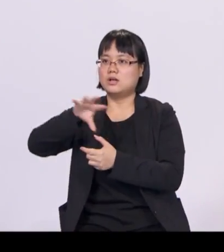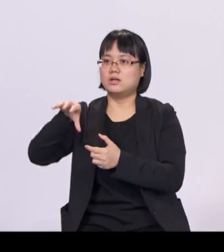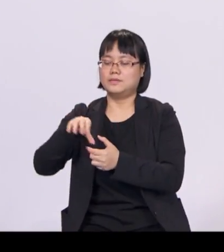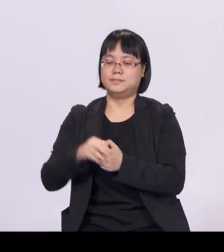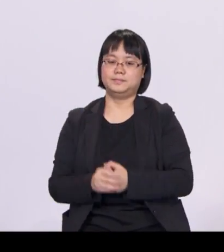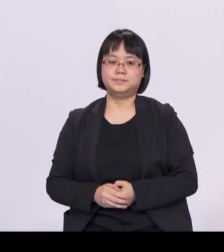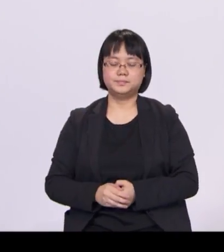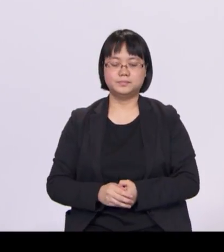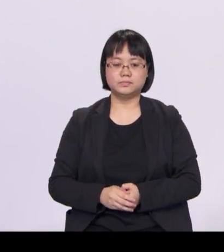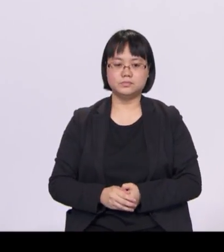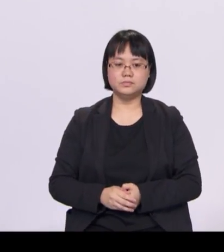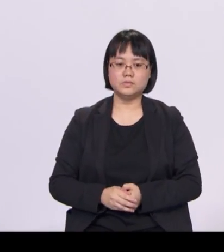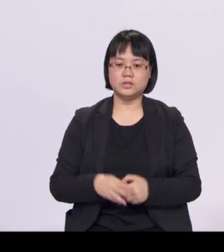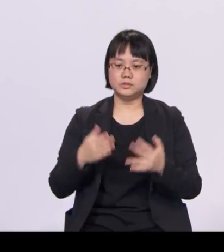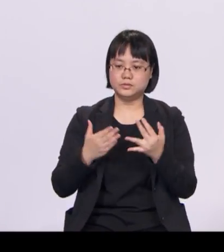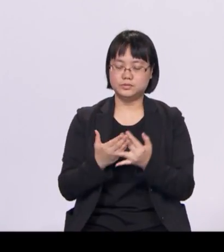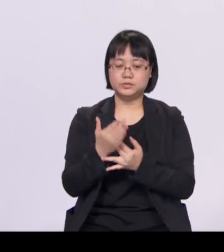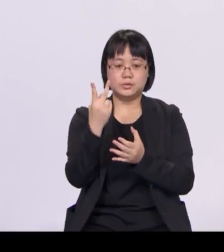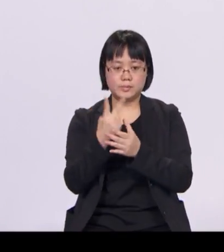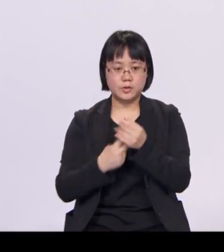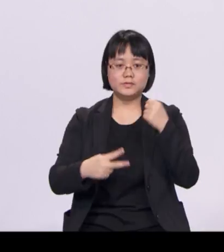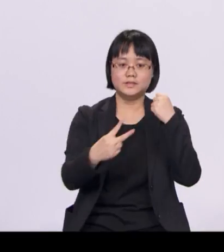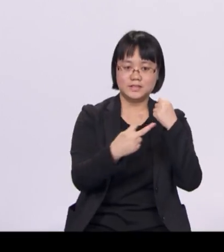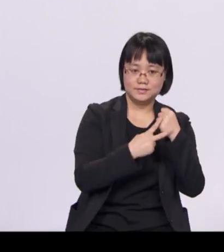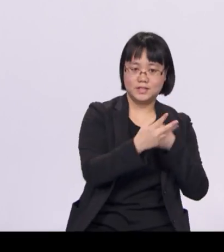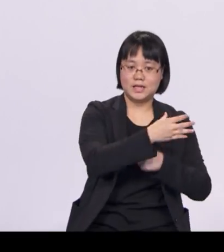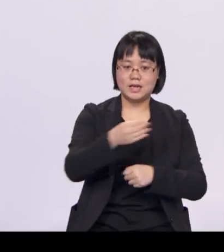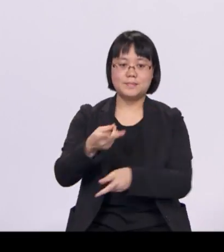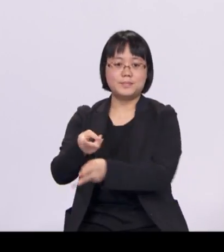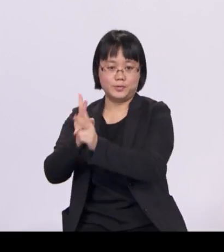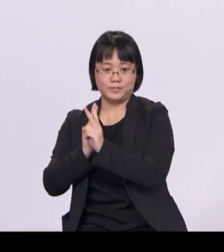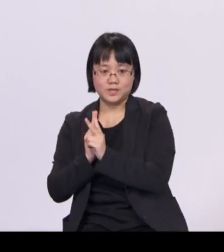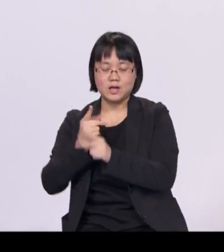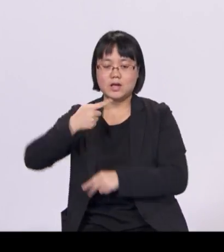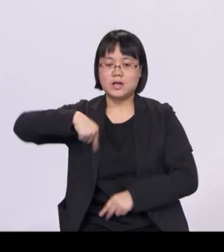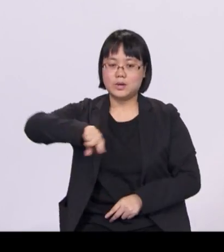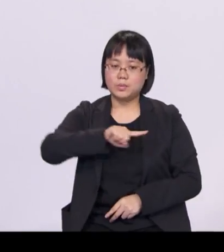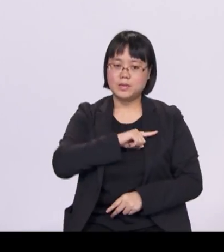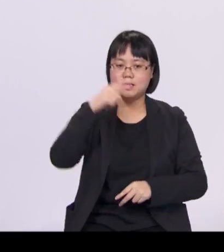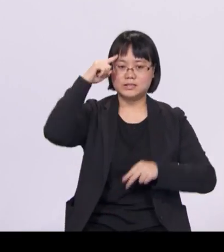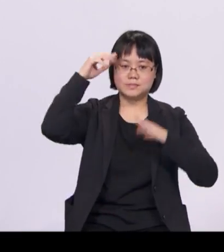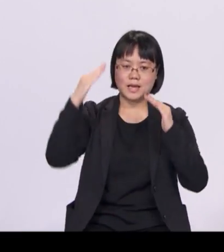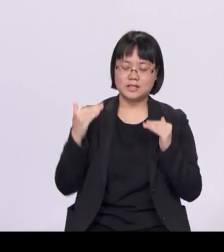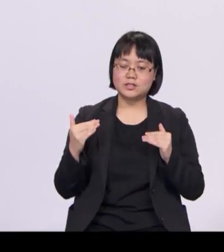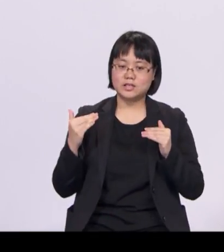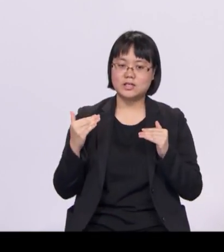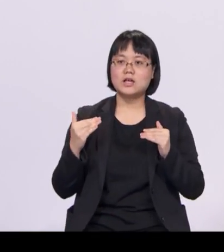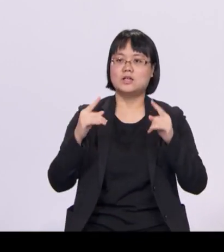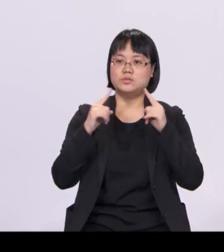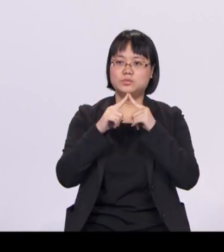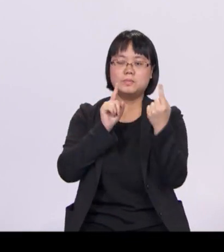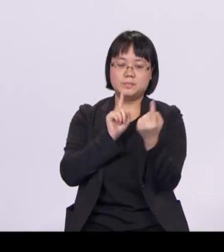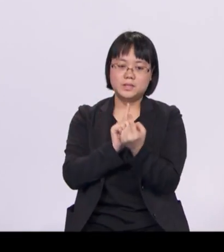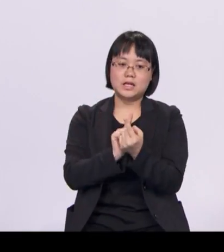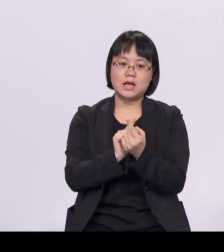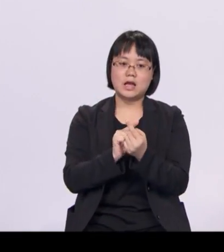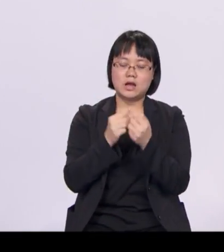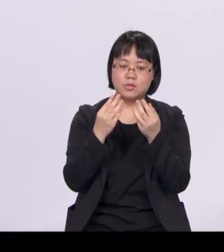Through both Saving Ahead and Borrowing, we expect to smooth out and be able to meet our major infrastructure needs.